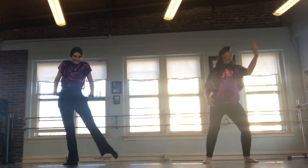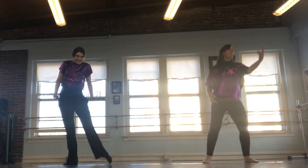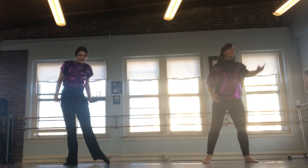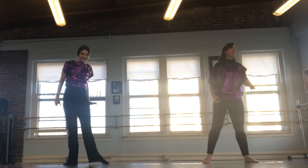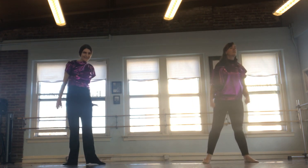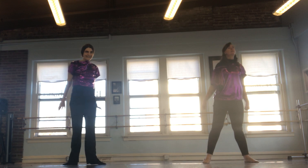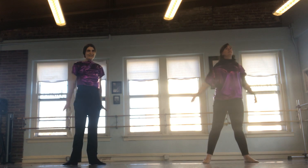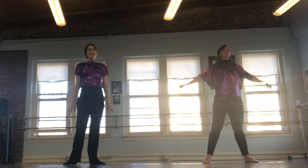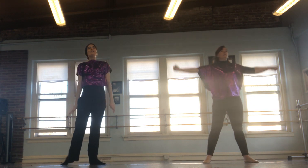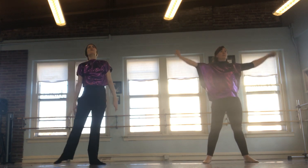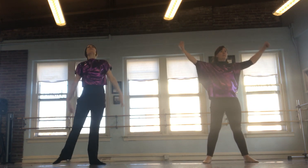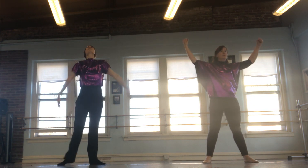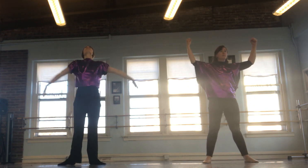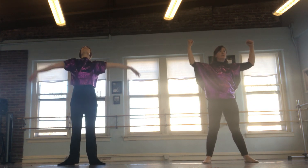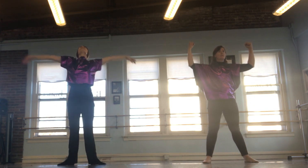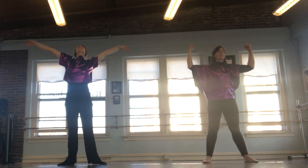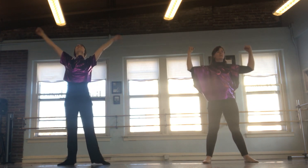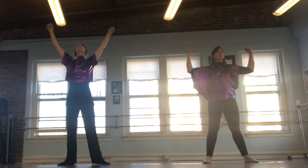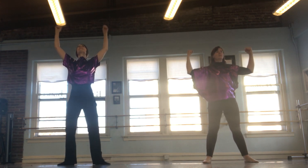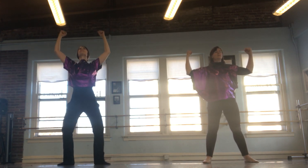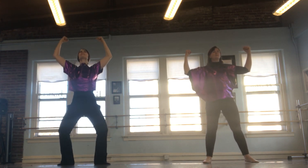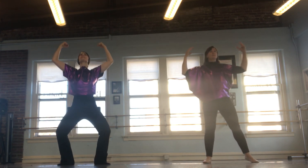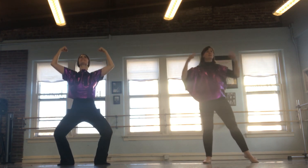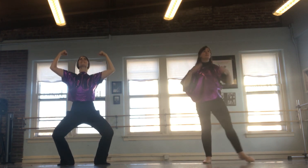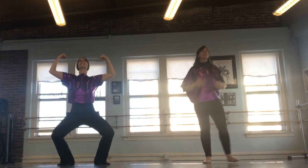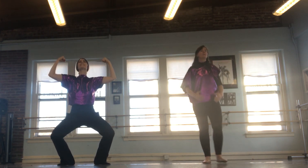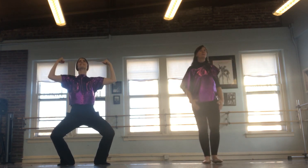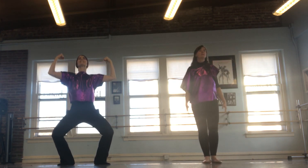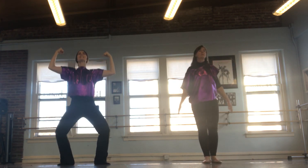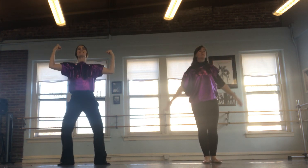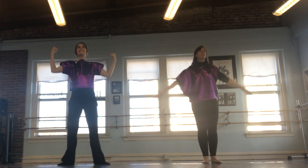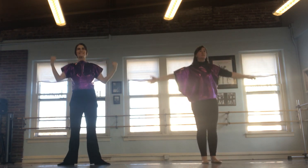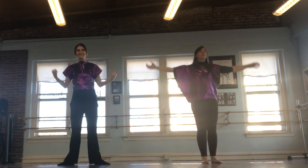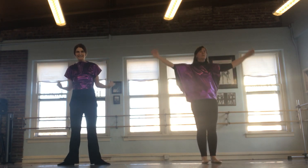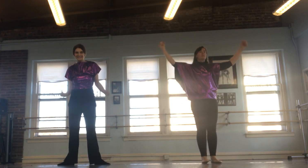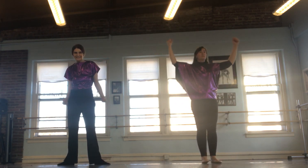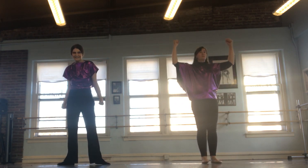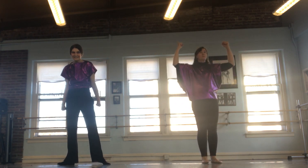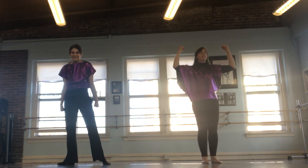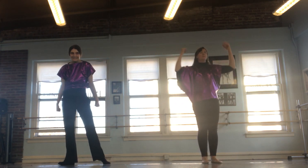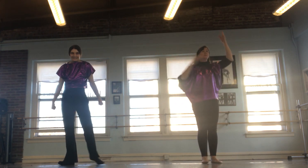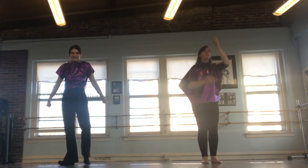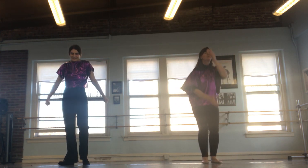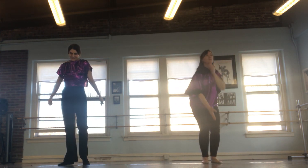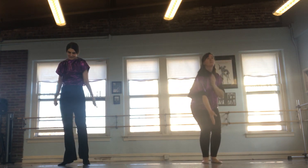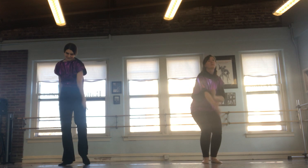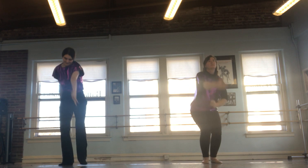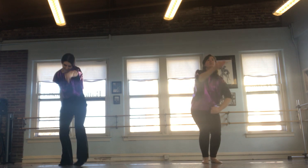I'm waiting I'm waiting Are you